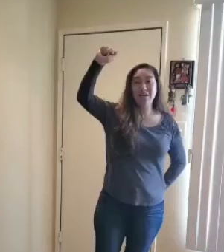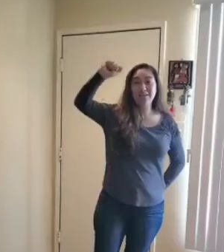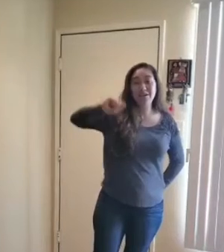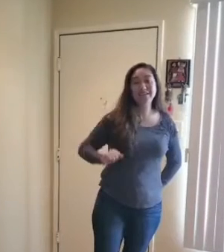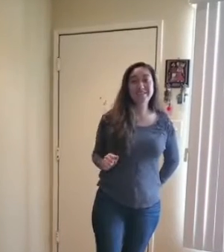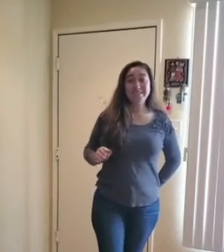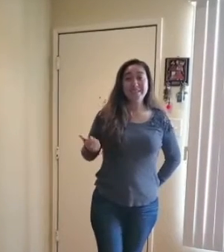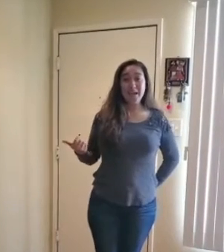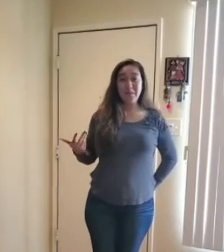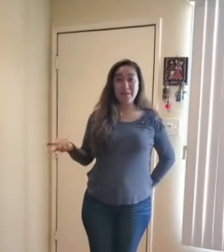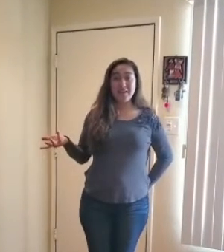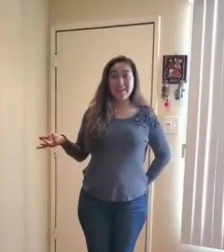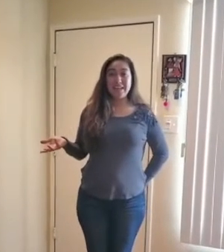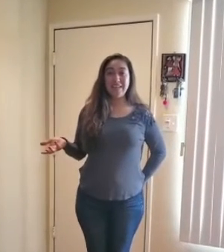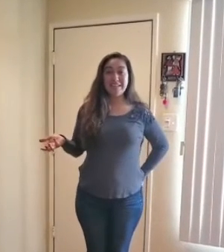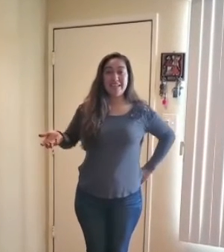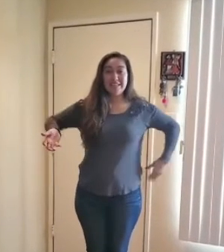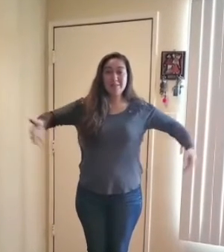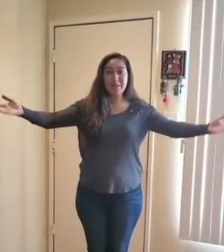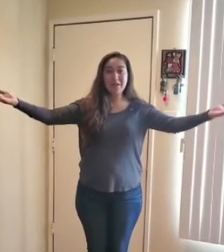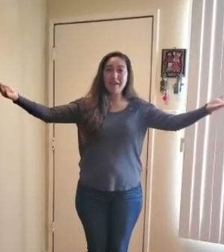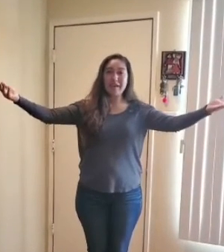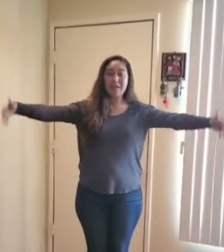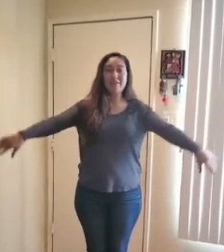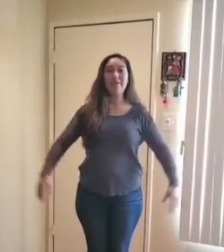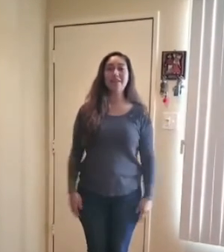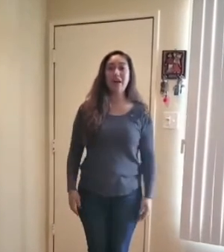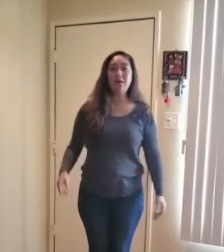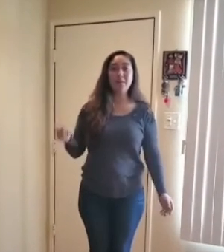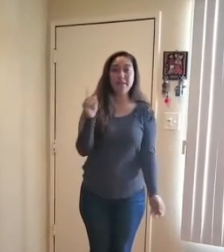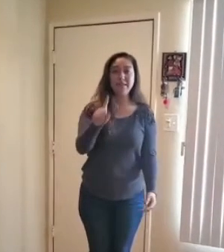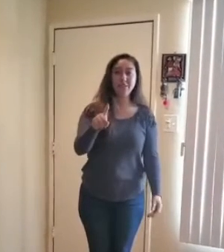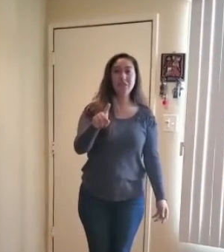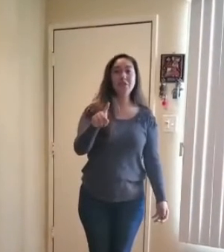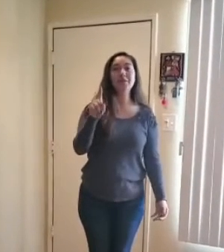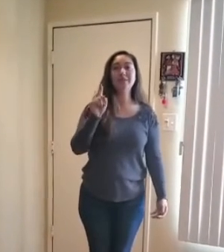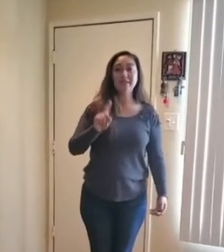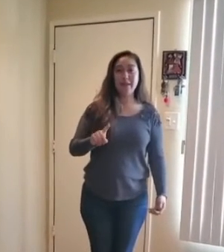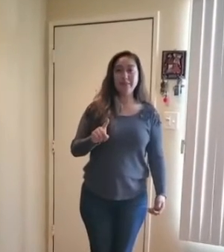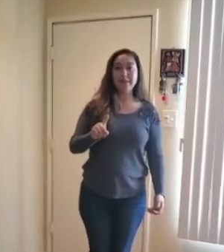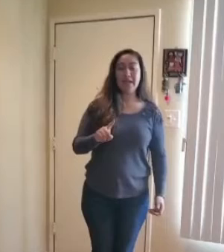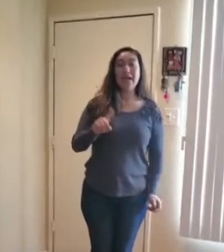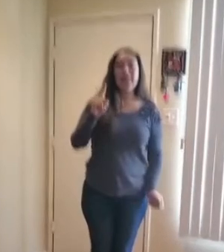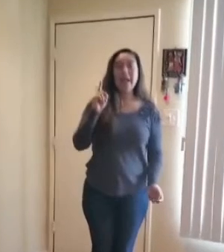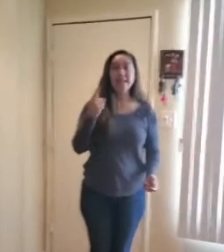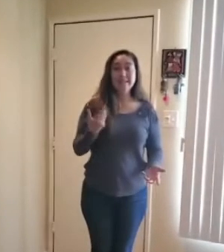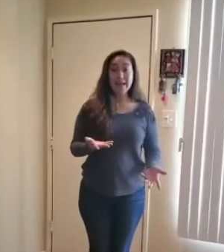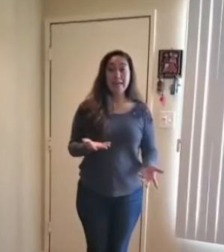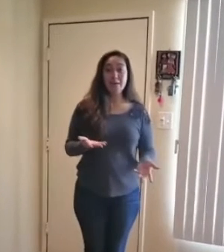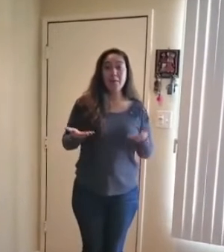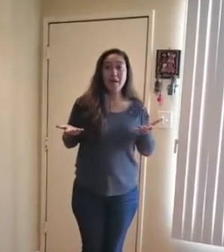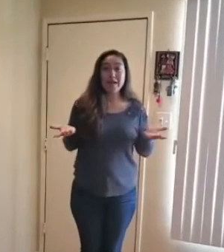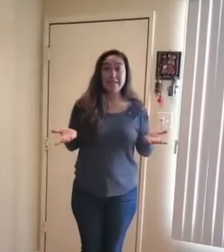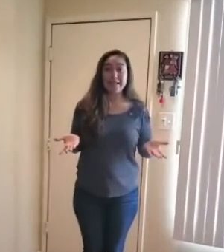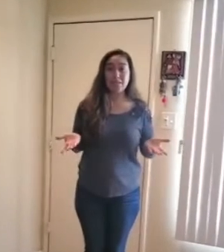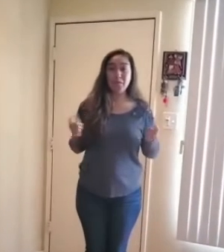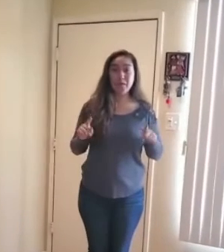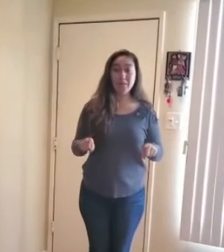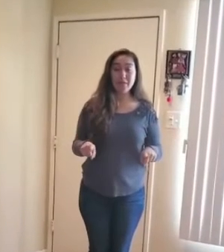All you all, so today we're gonna dance the Macarena. First I'll be teaching you the steps and then we're gonna dance with the